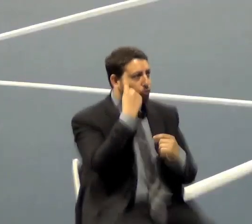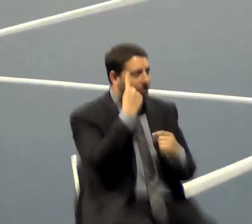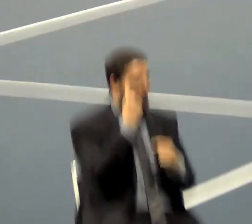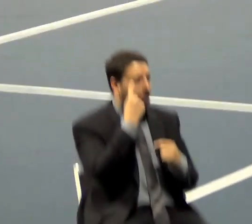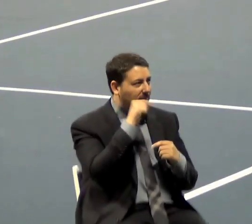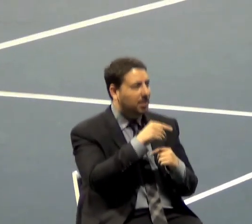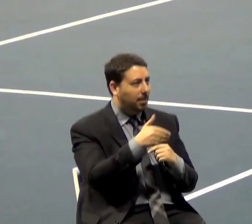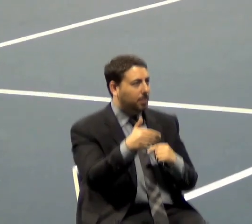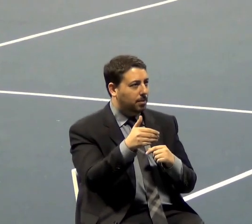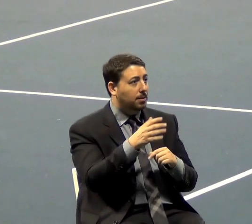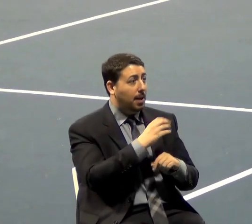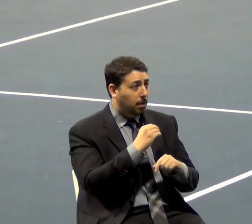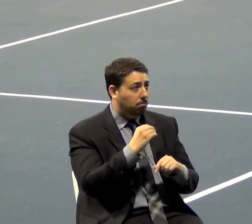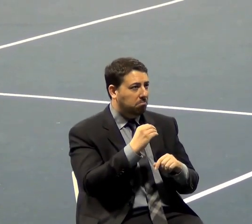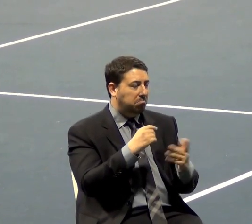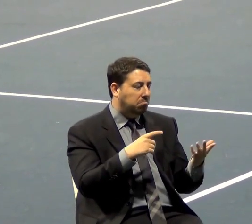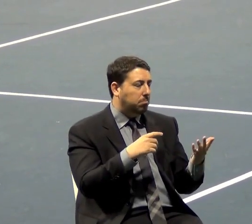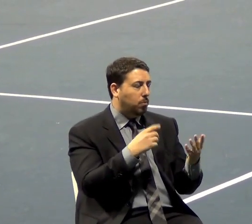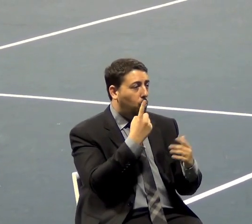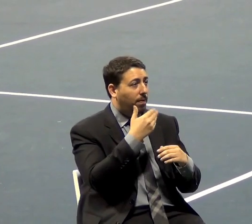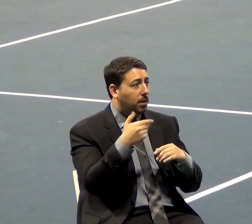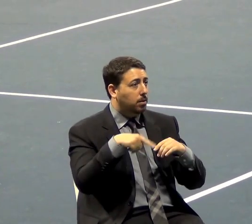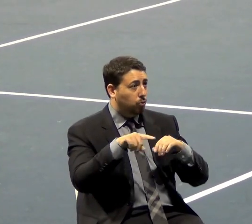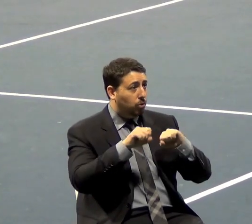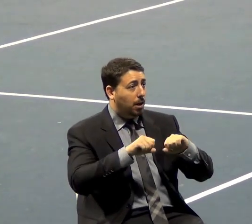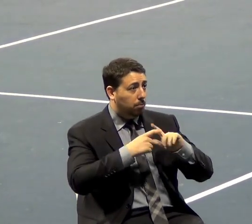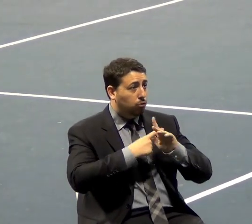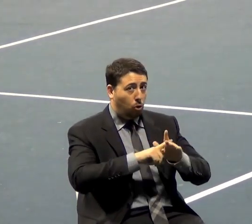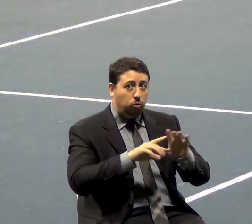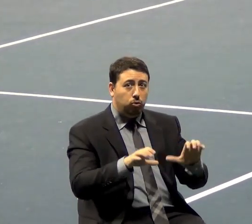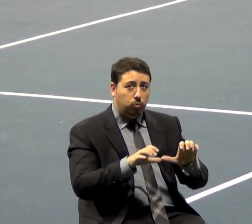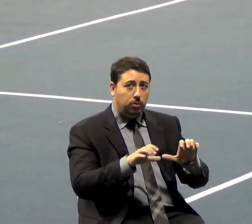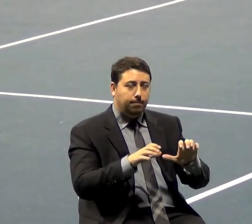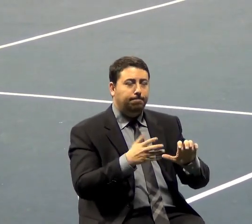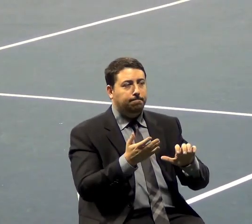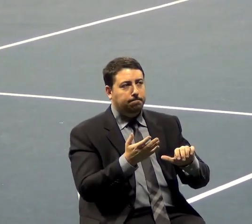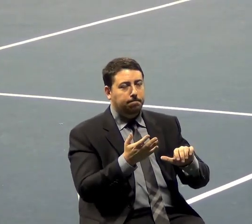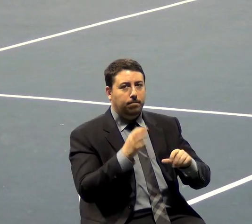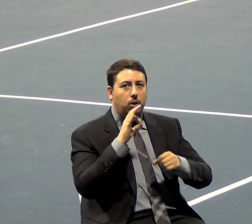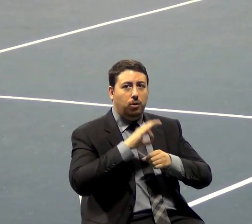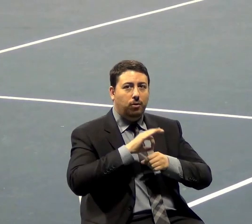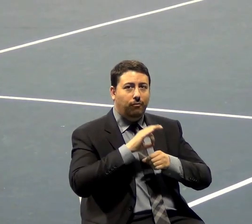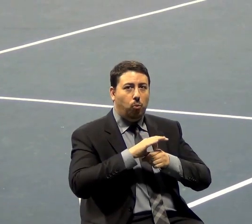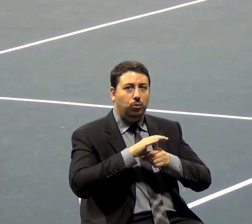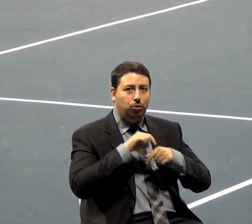things. And, you know, one thing you can start off by doing is, you know, voting in this primary this year.